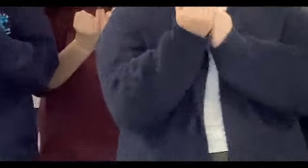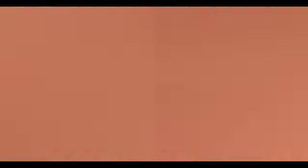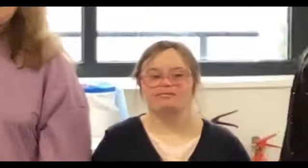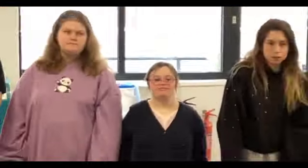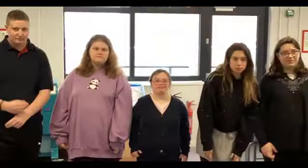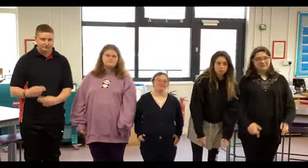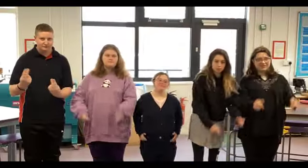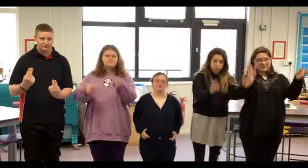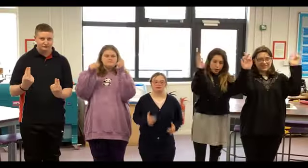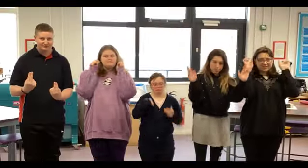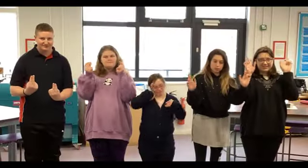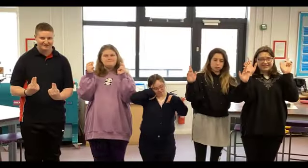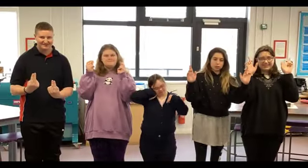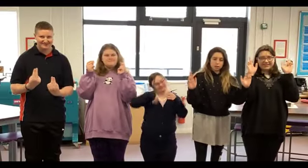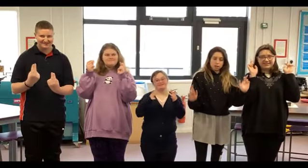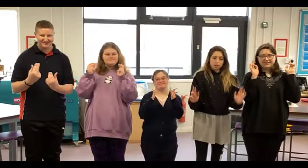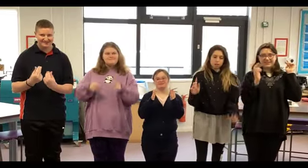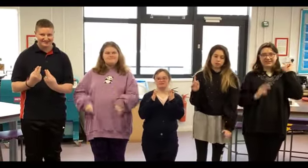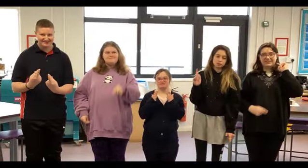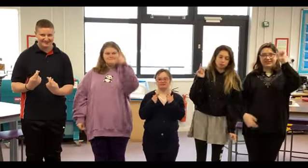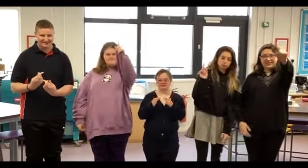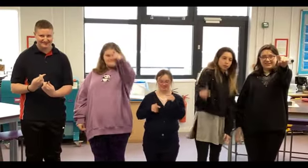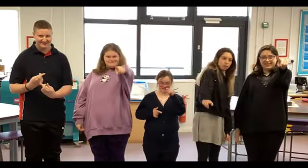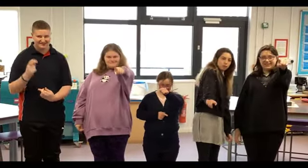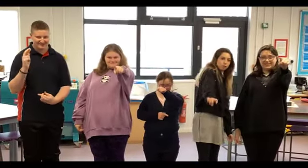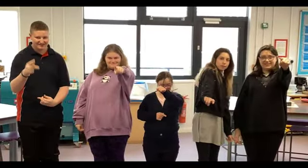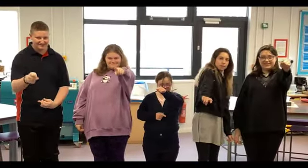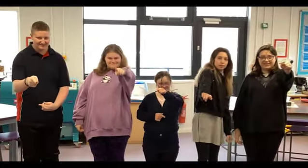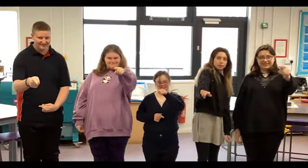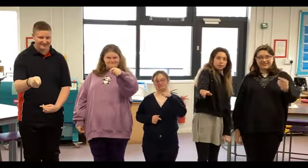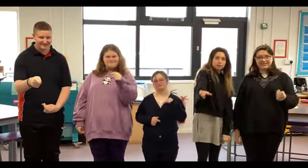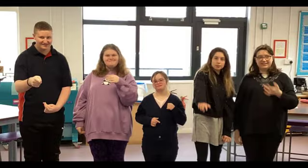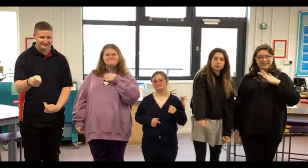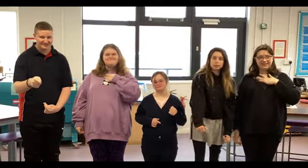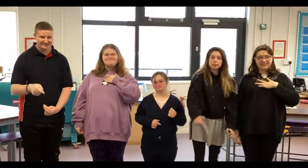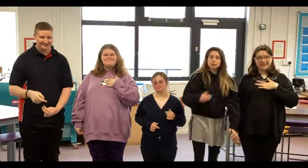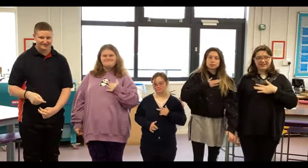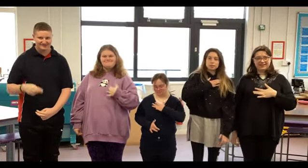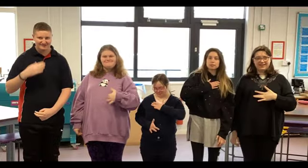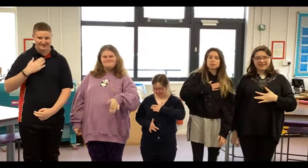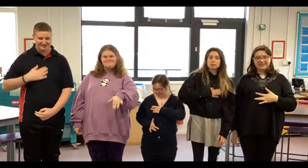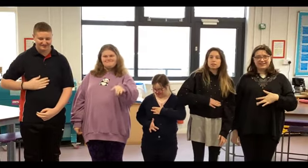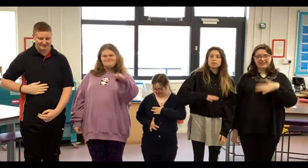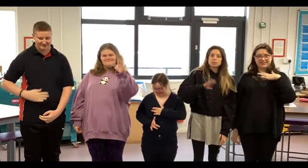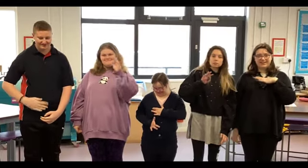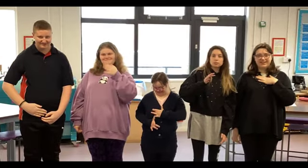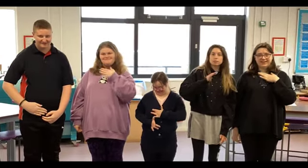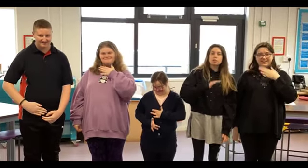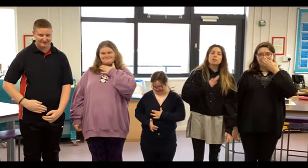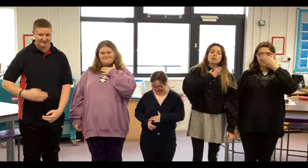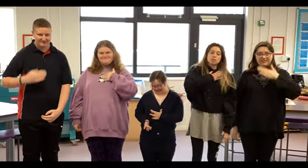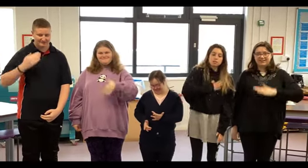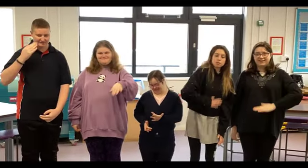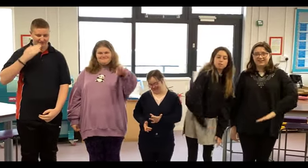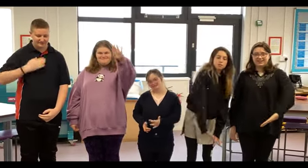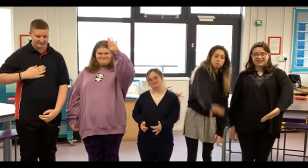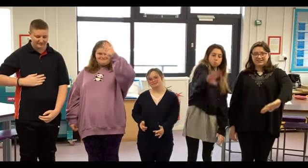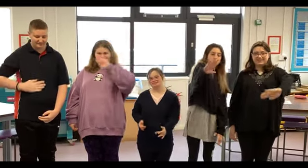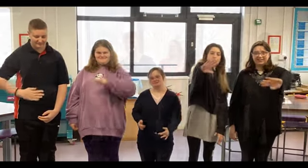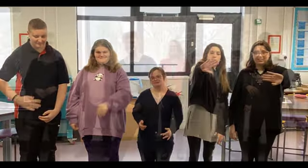My wish for you is that this life becomes all that you wanted